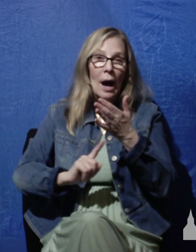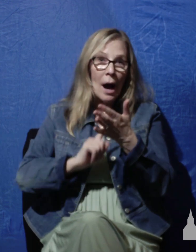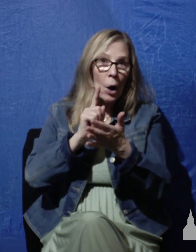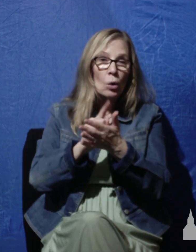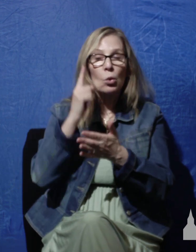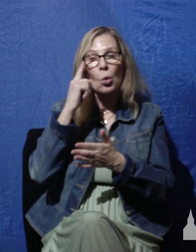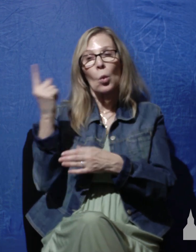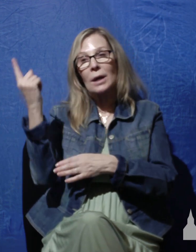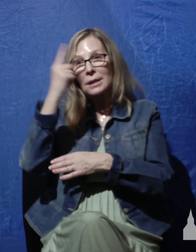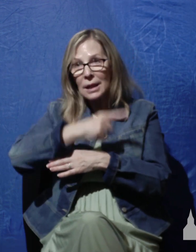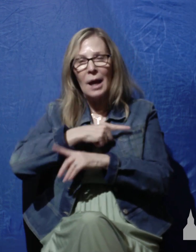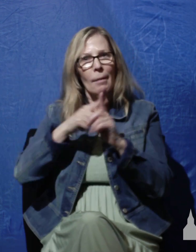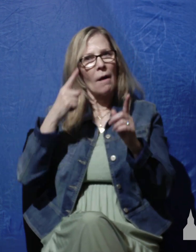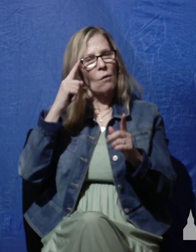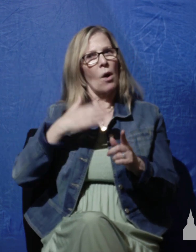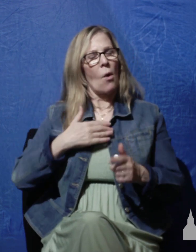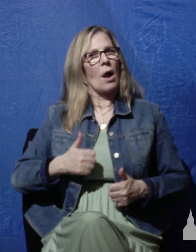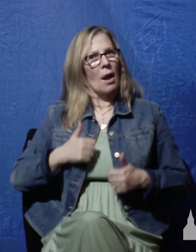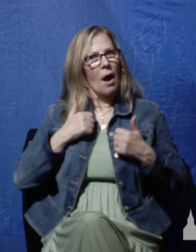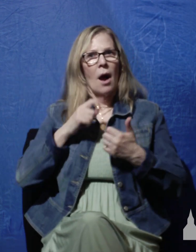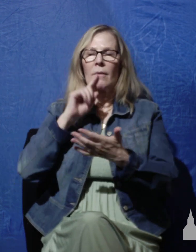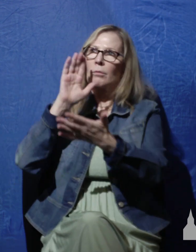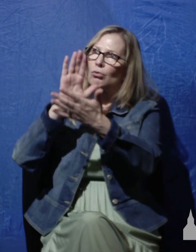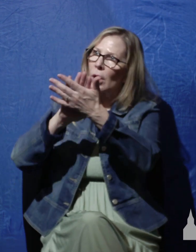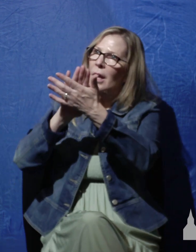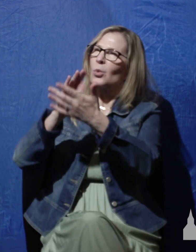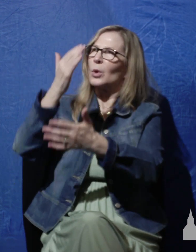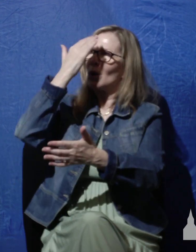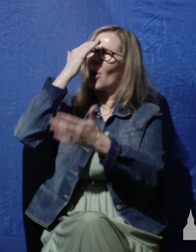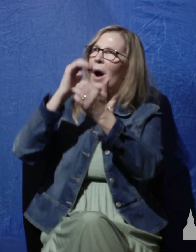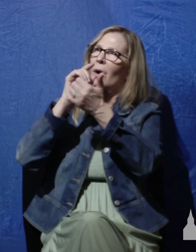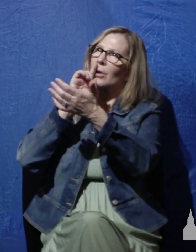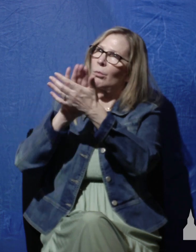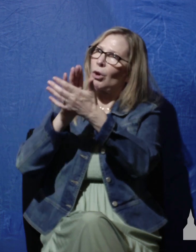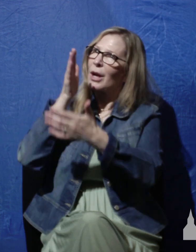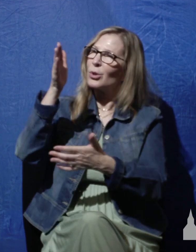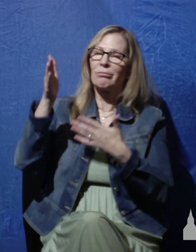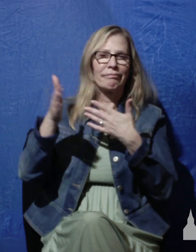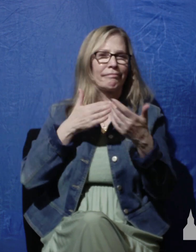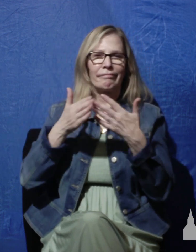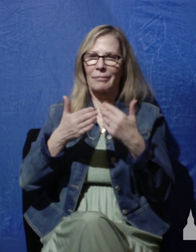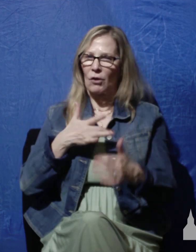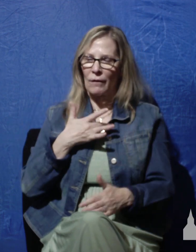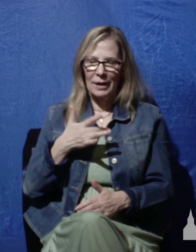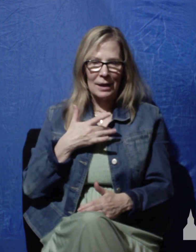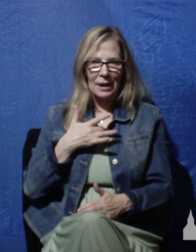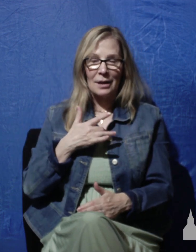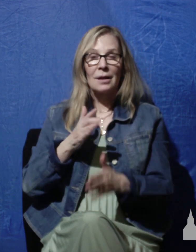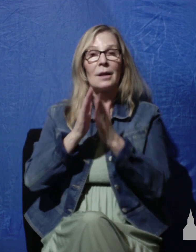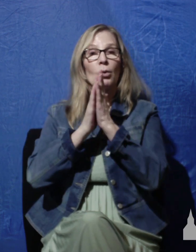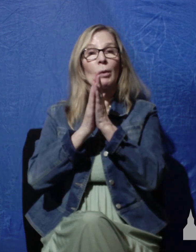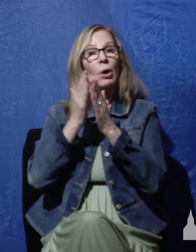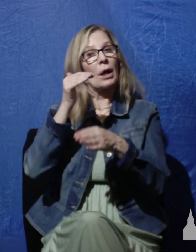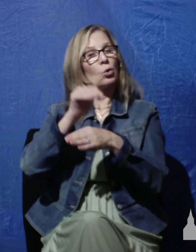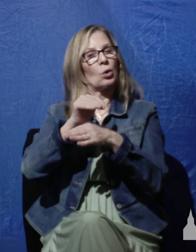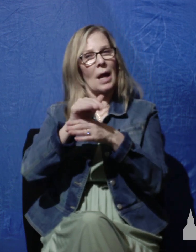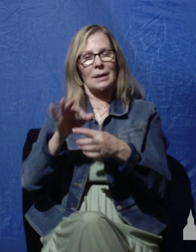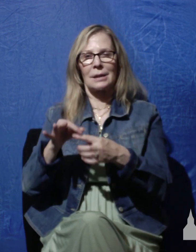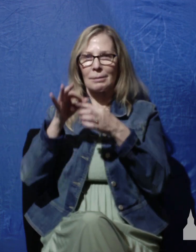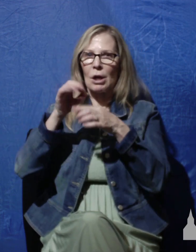for our lives that we would praise you and we would know how to praise you regardless of how we feel and we pray that tonight will be a very special time as